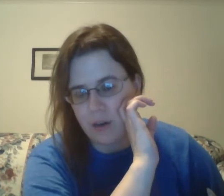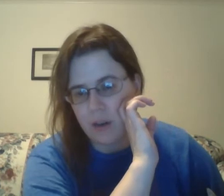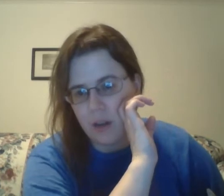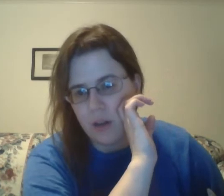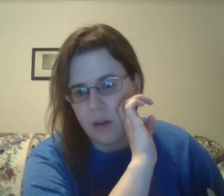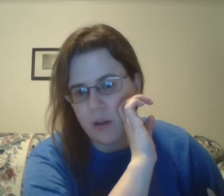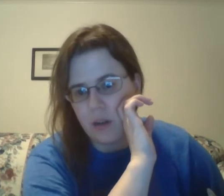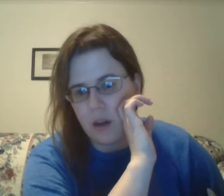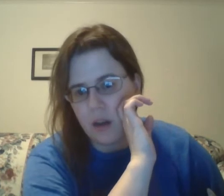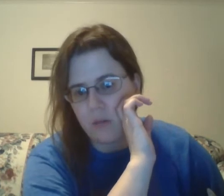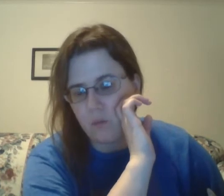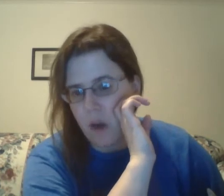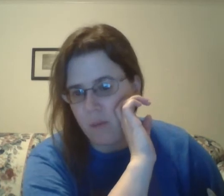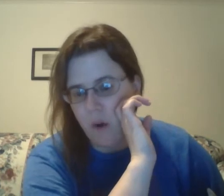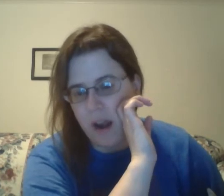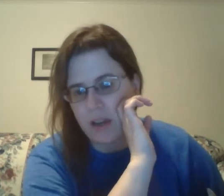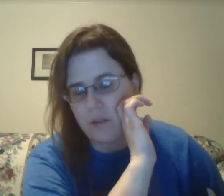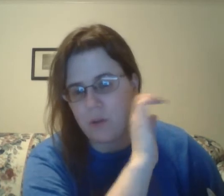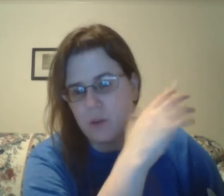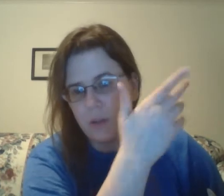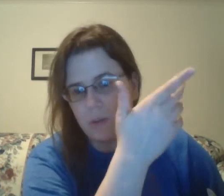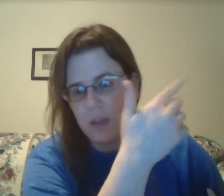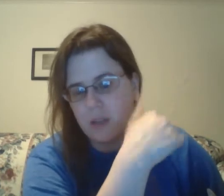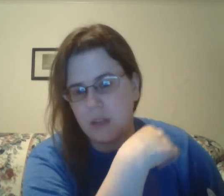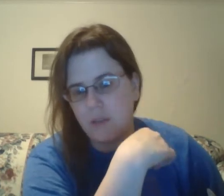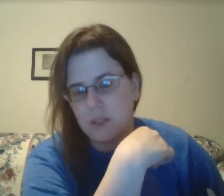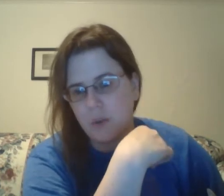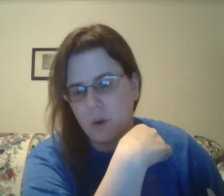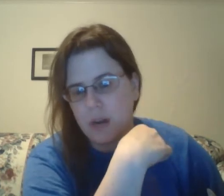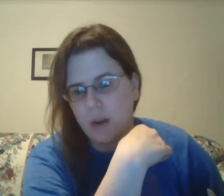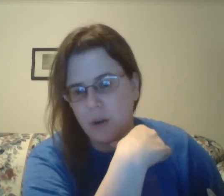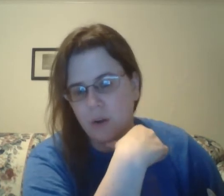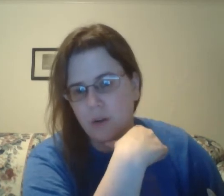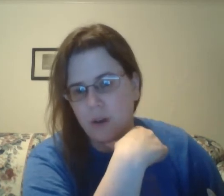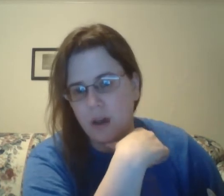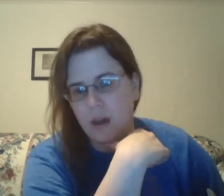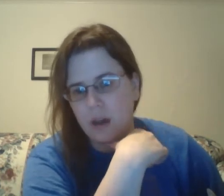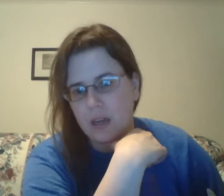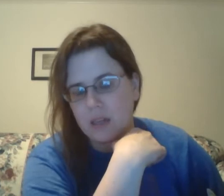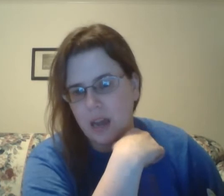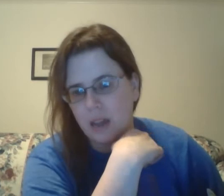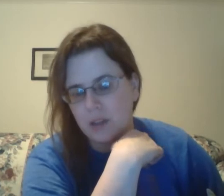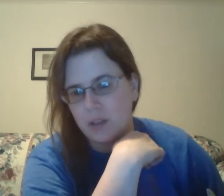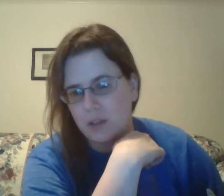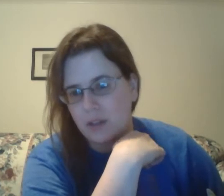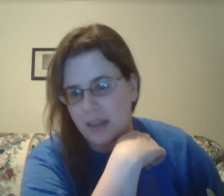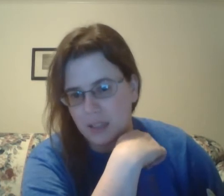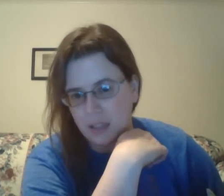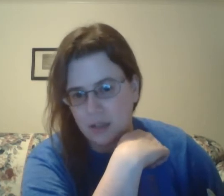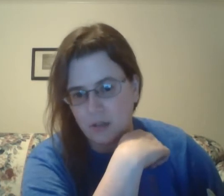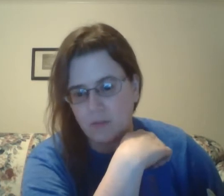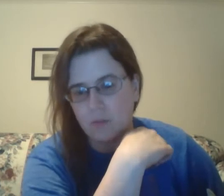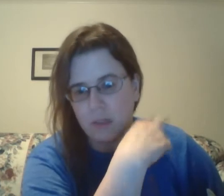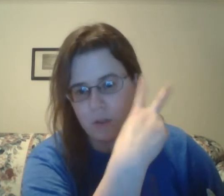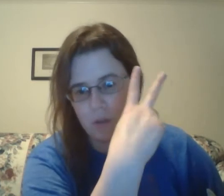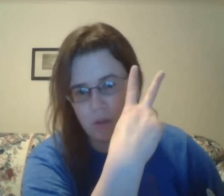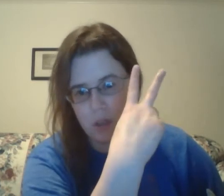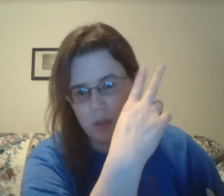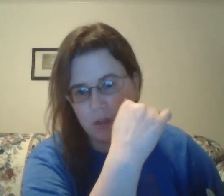Rob Ryan, who used to be the defensive coordinator in Dallas last season, last two seasons.